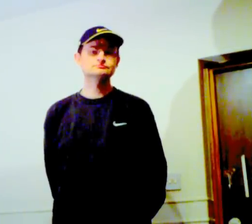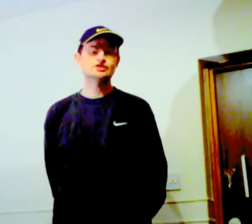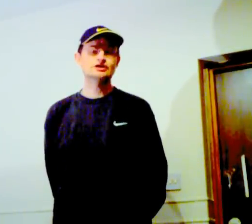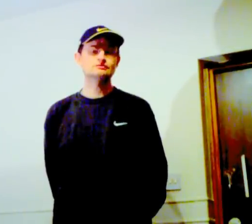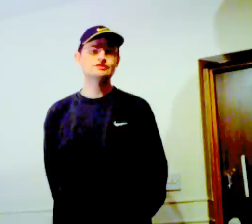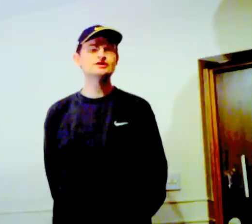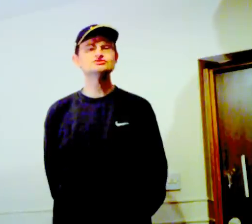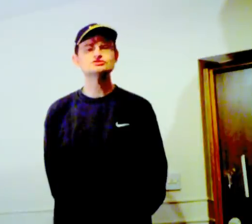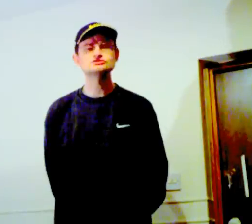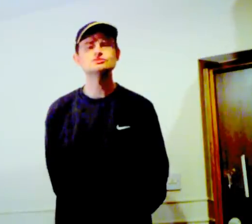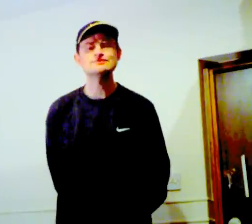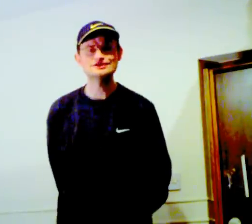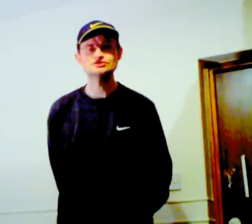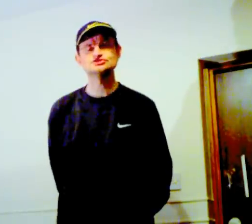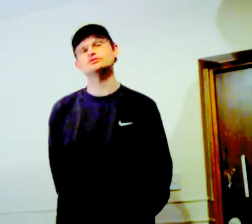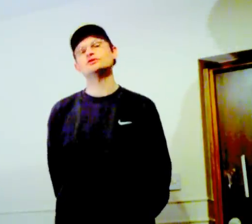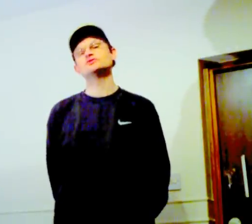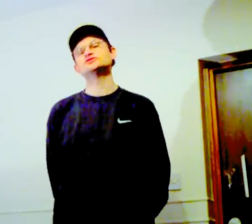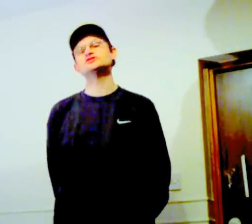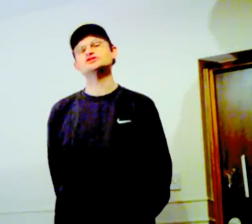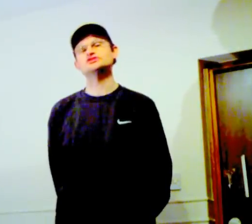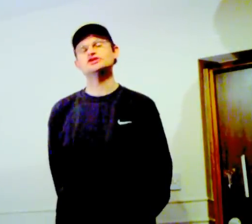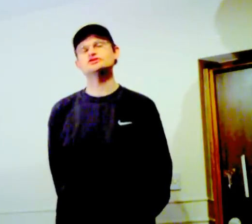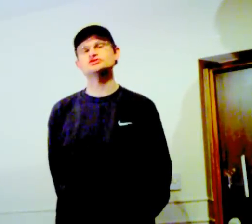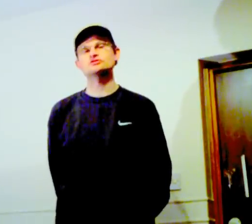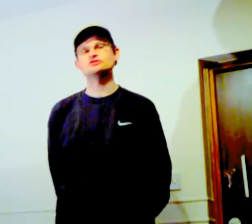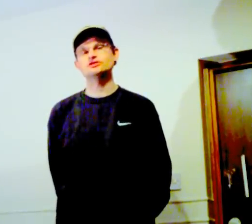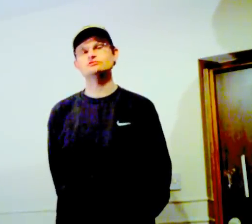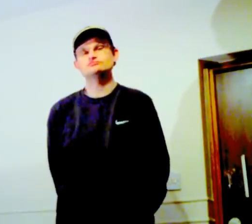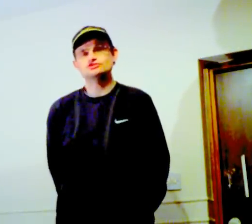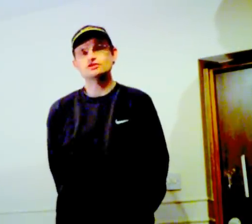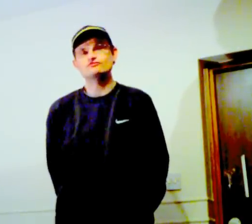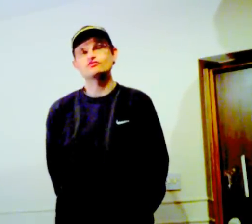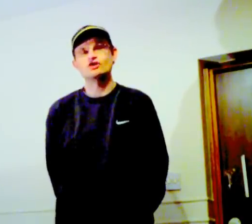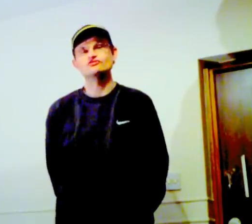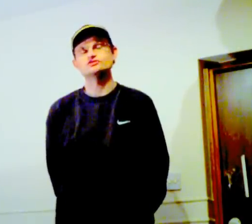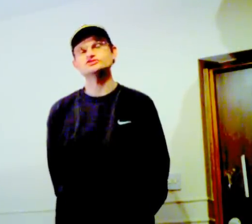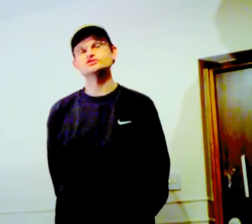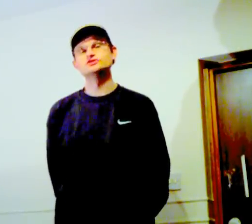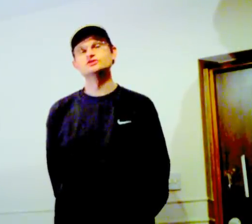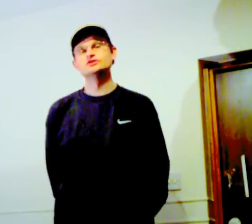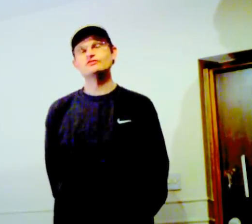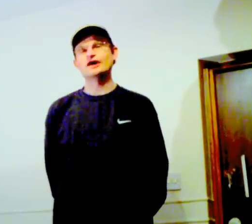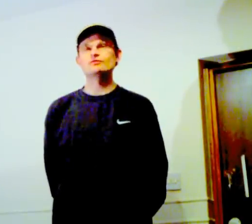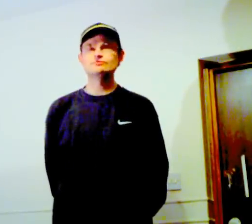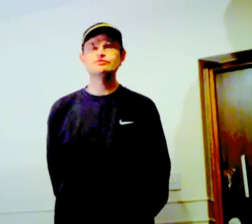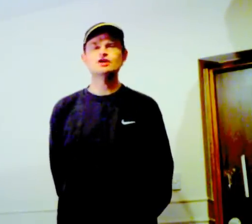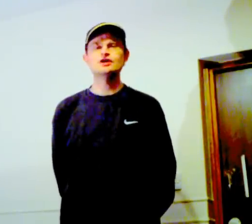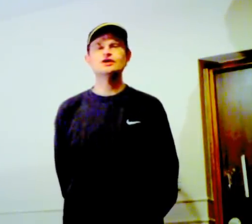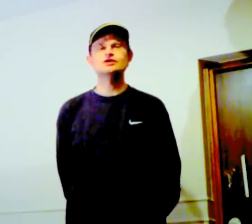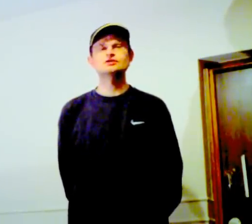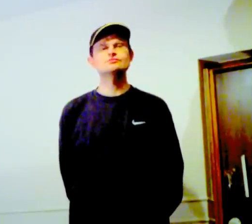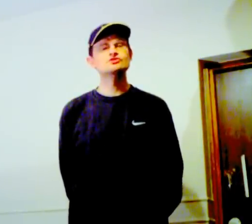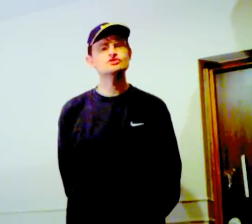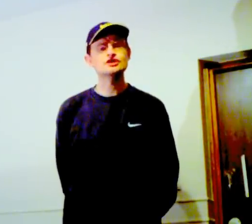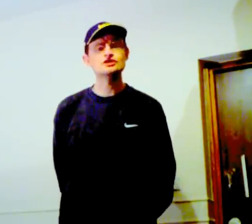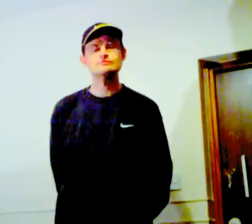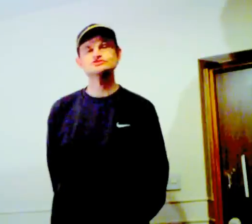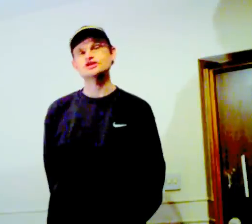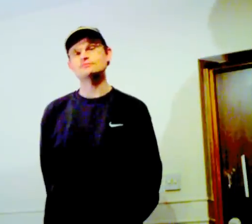Now, he had a certain demeanor to him which suggested a certain, you know, some level of confidence. That would imply a good income, a stable